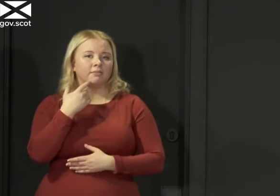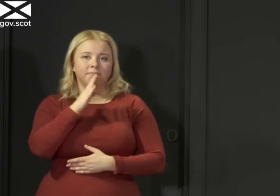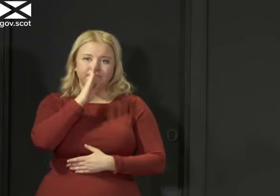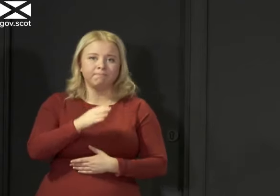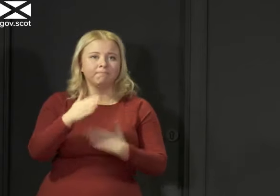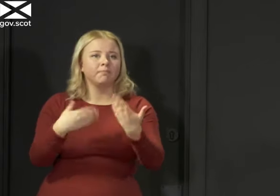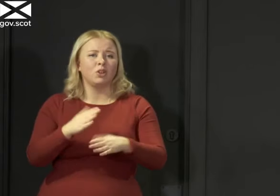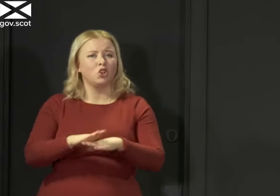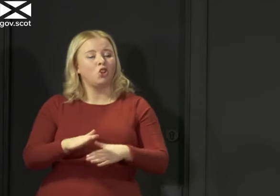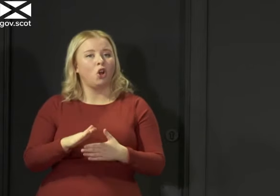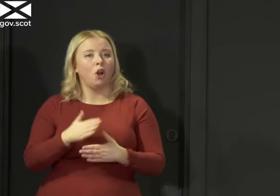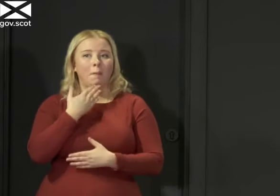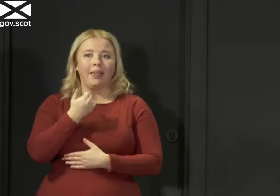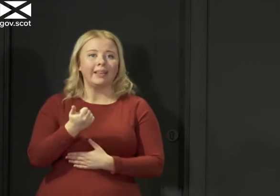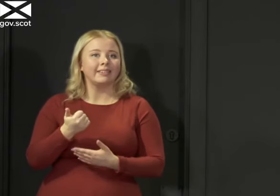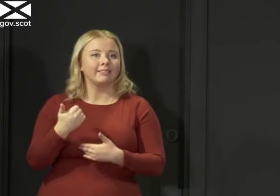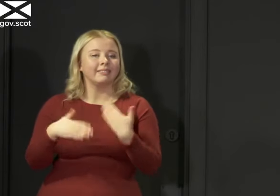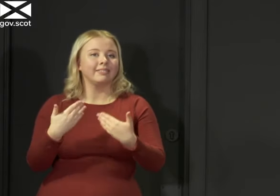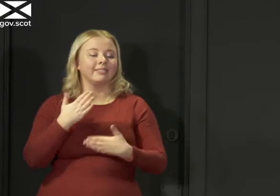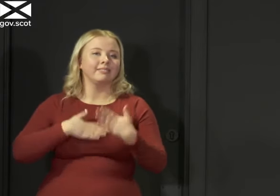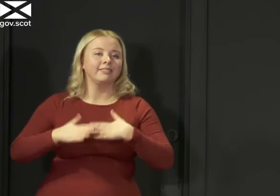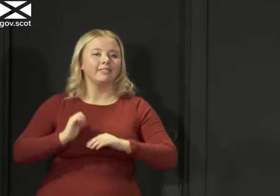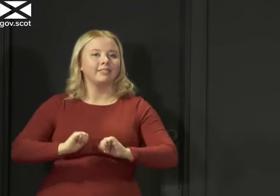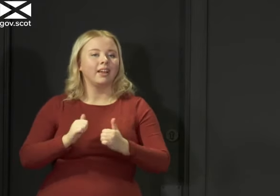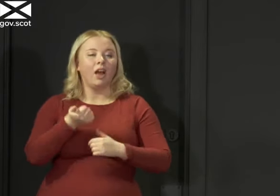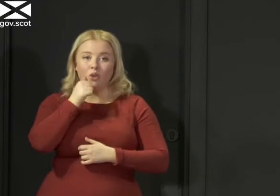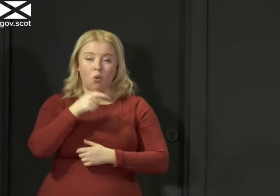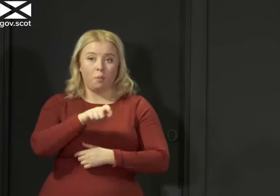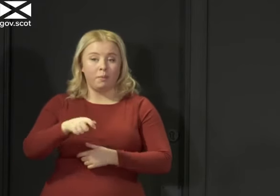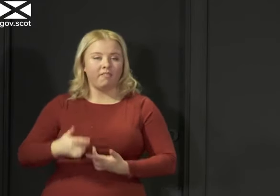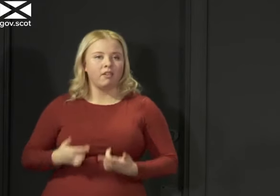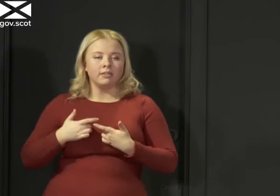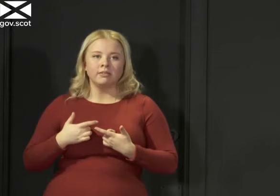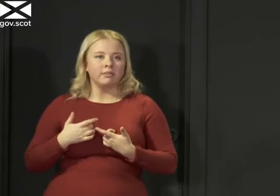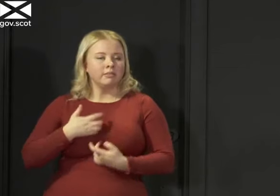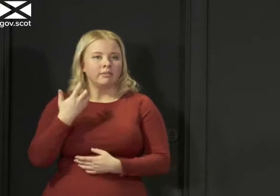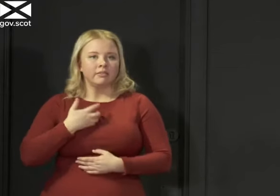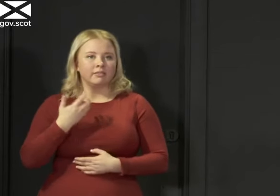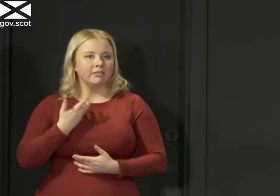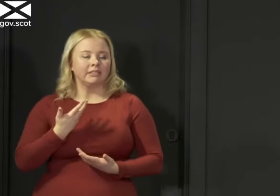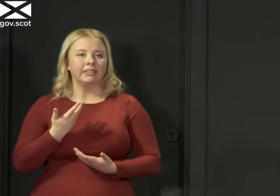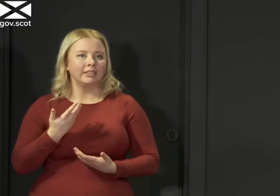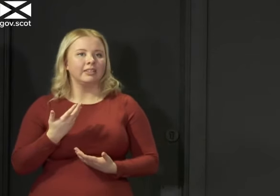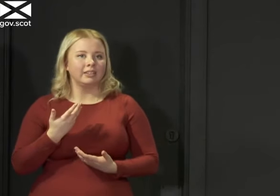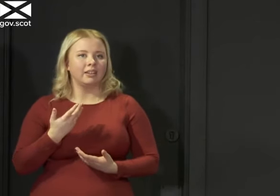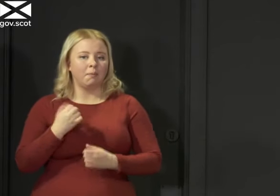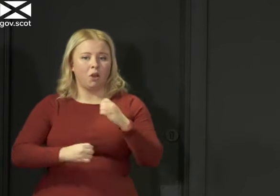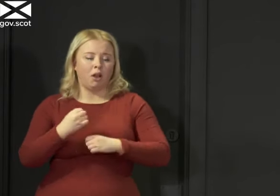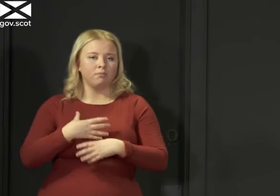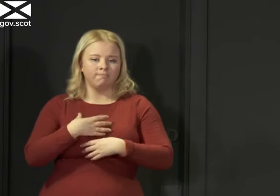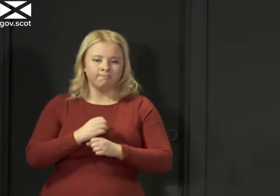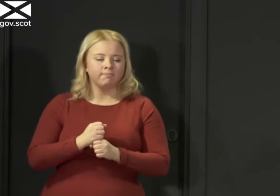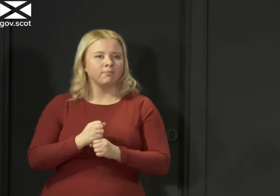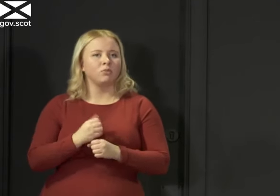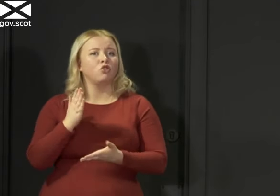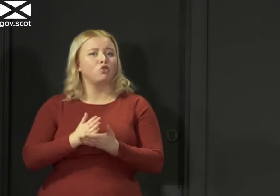not particularly pleasant to be living under these restrictions so I know people's patience is getting frayed and people get frustrated I think that's true all of the time